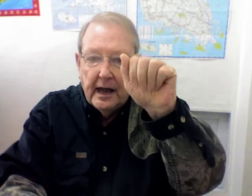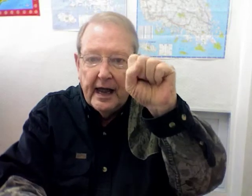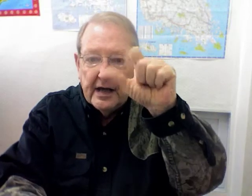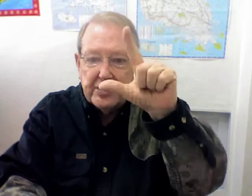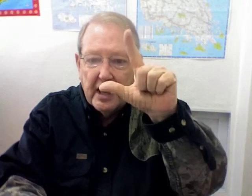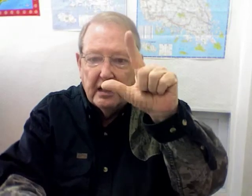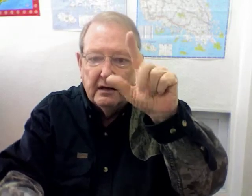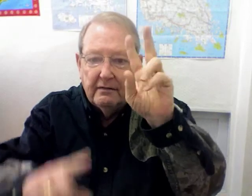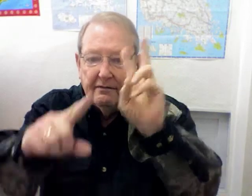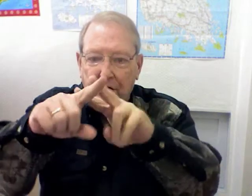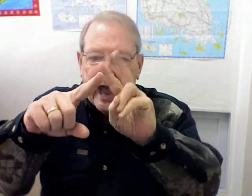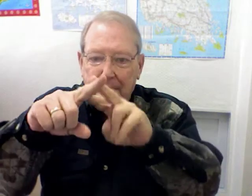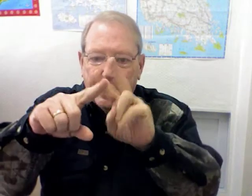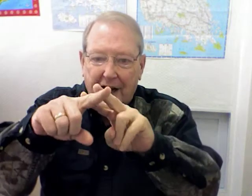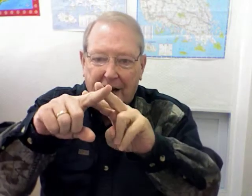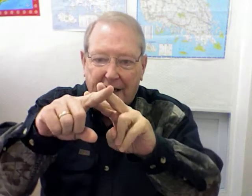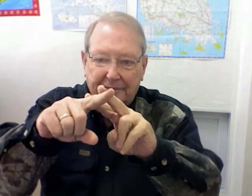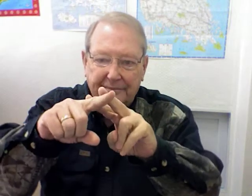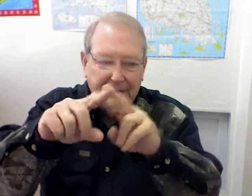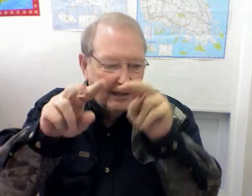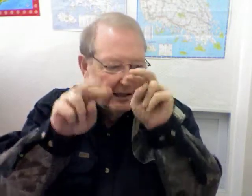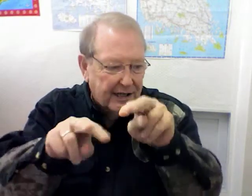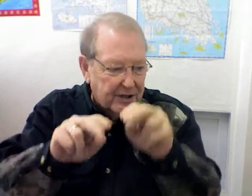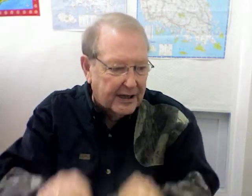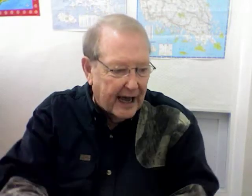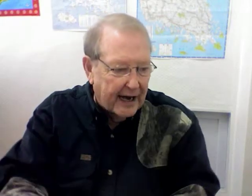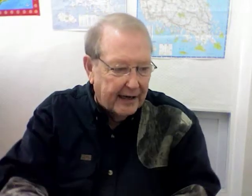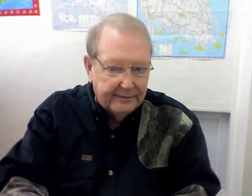ASL vocabulary. Let's look at it.